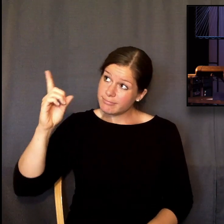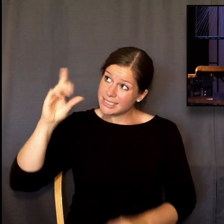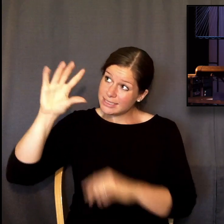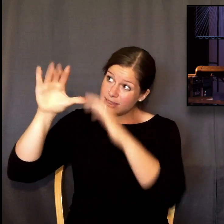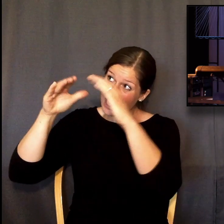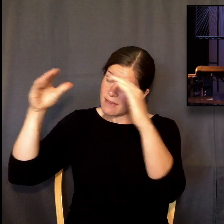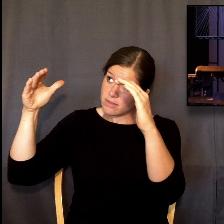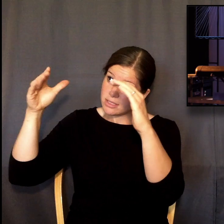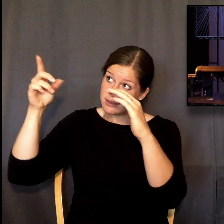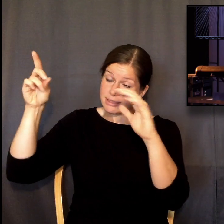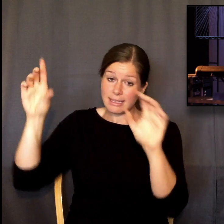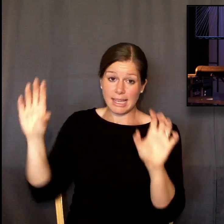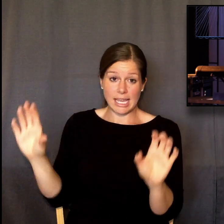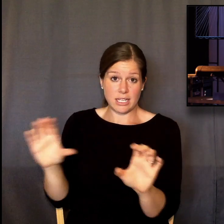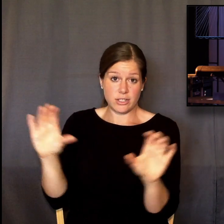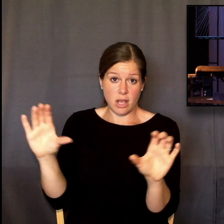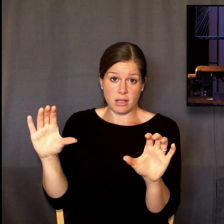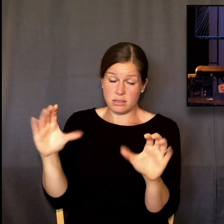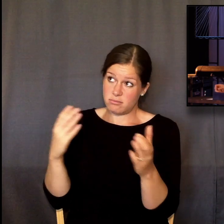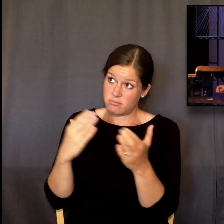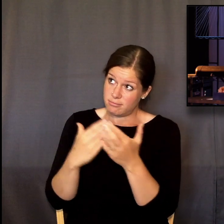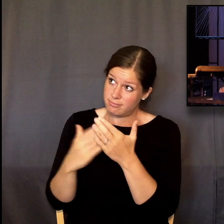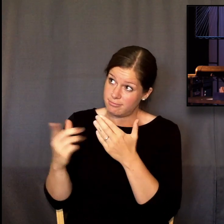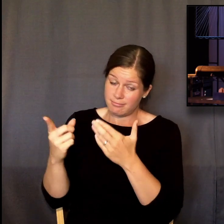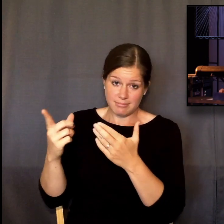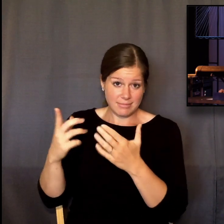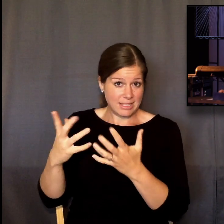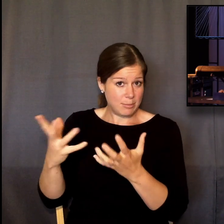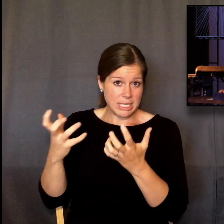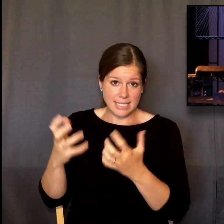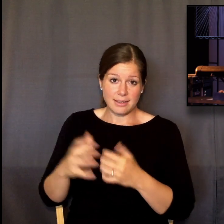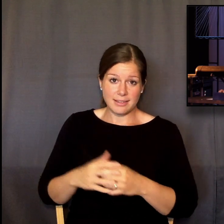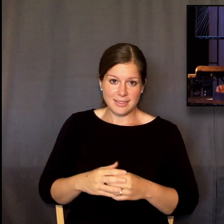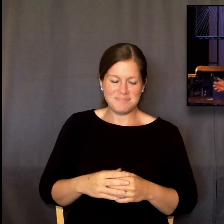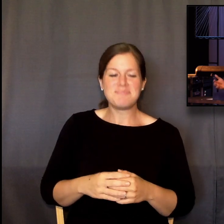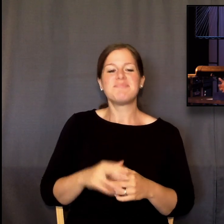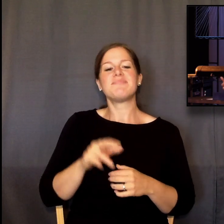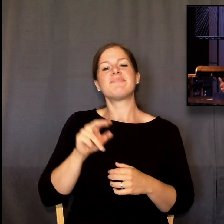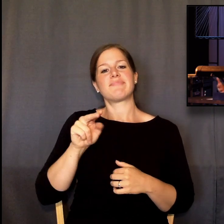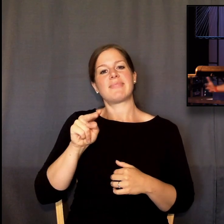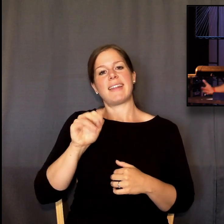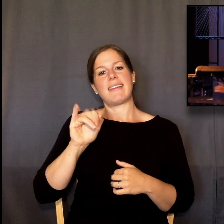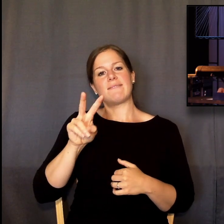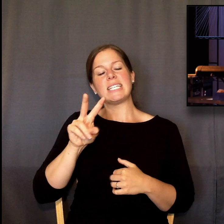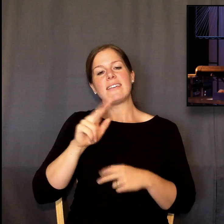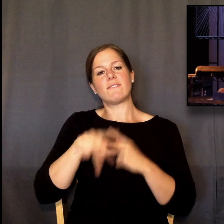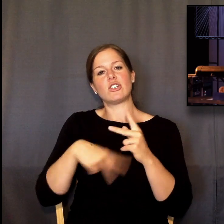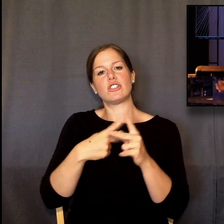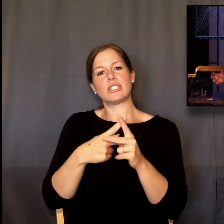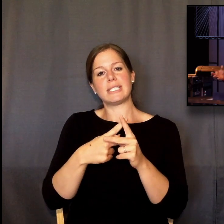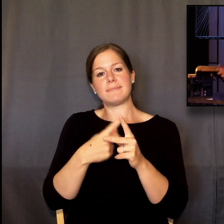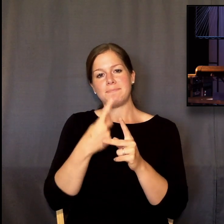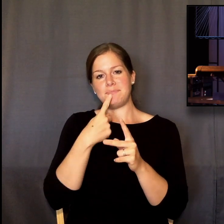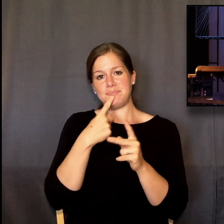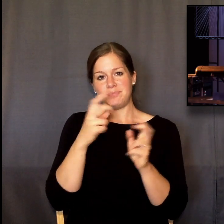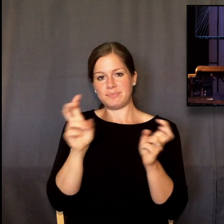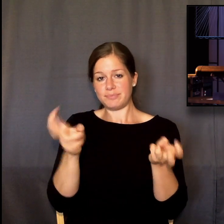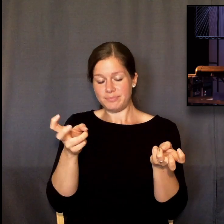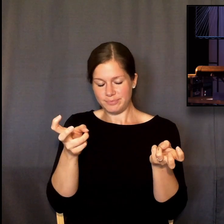He does all that he pleases. The New American Standard translation captures this idea even more